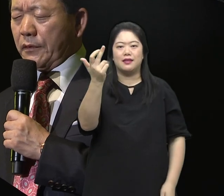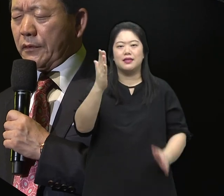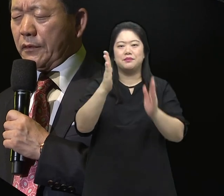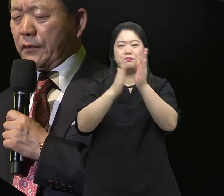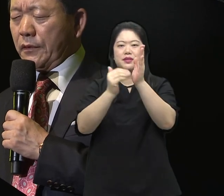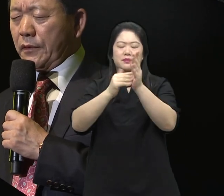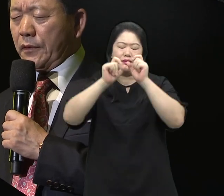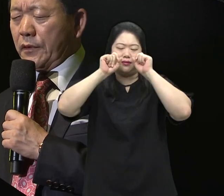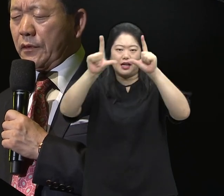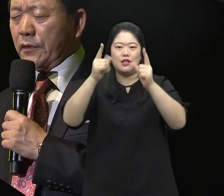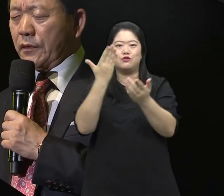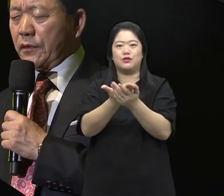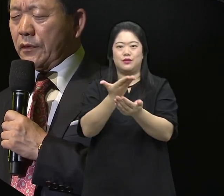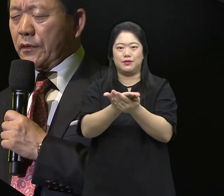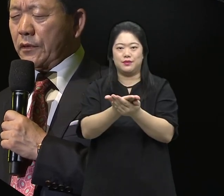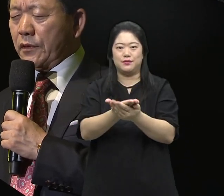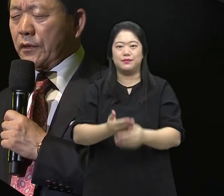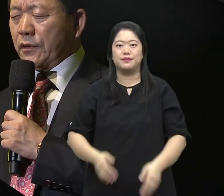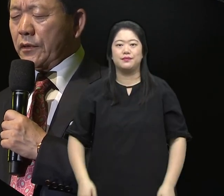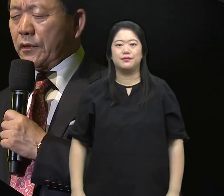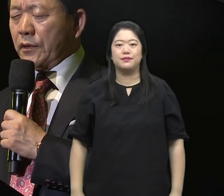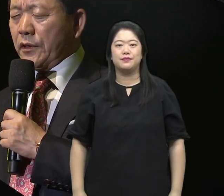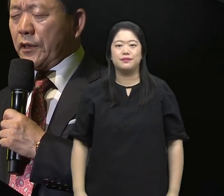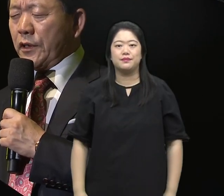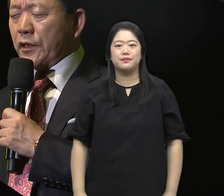things of Satan So may you imprint the covenant Of the Mount of Olives